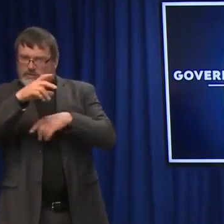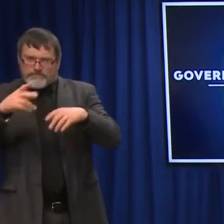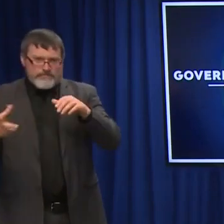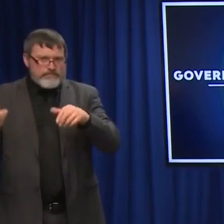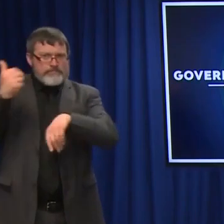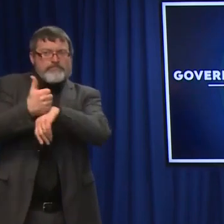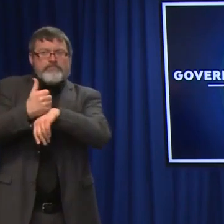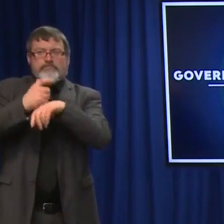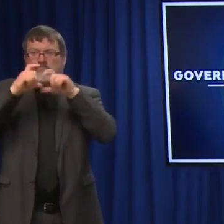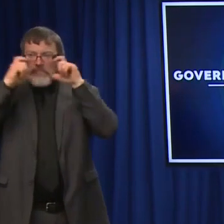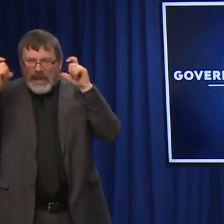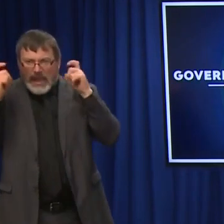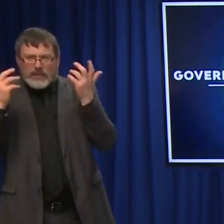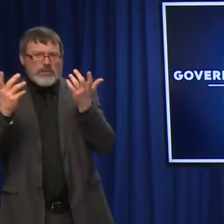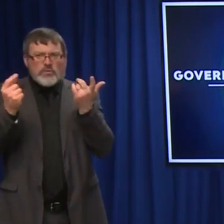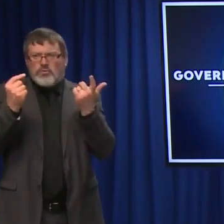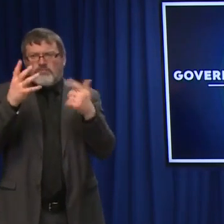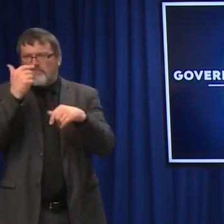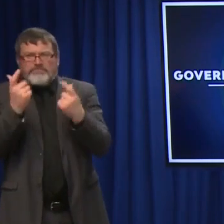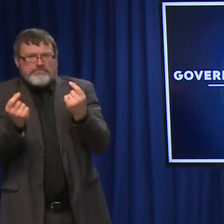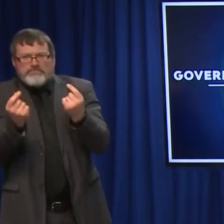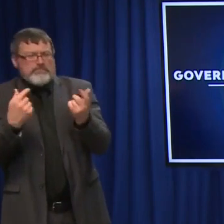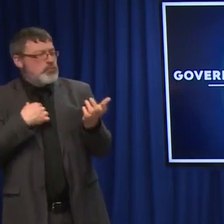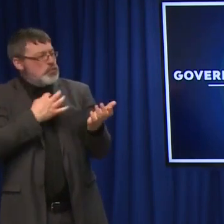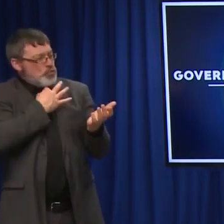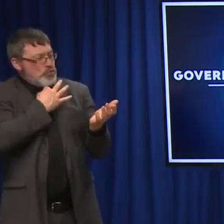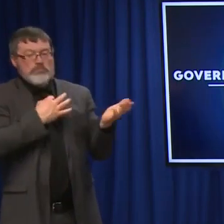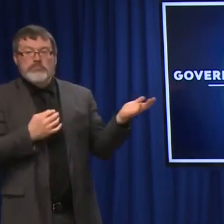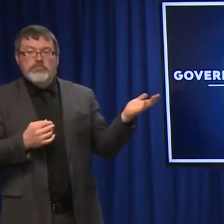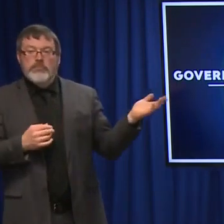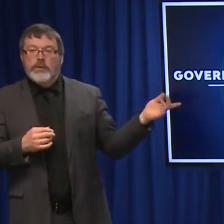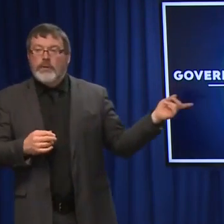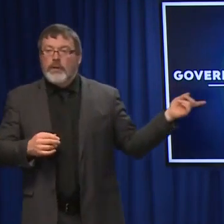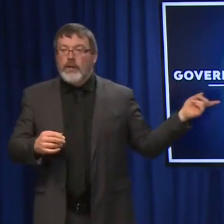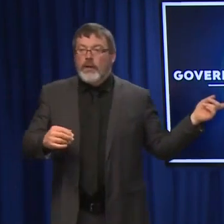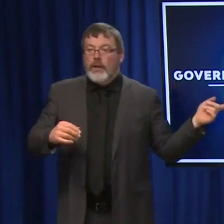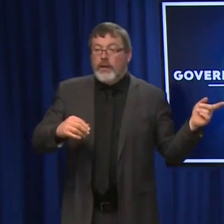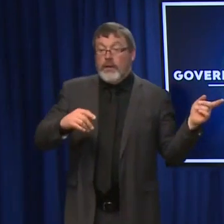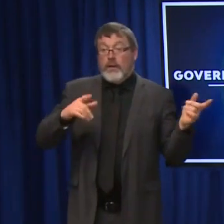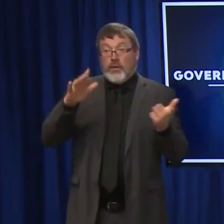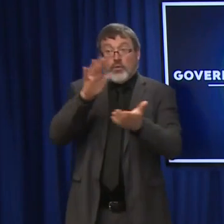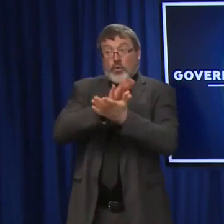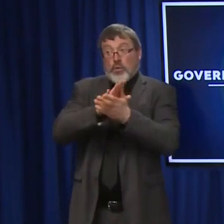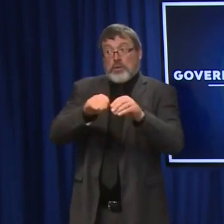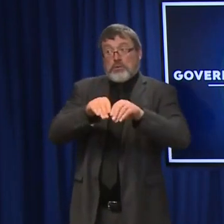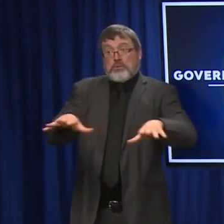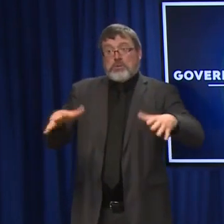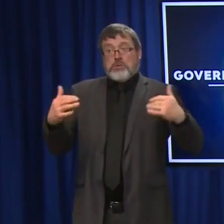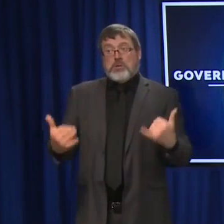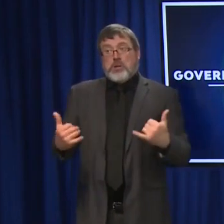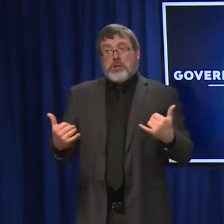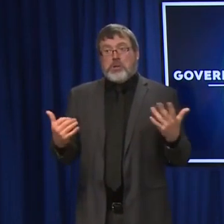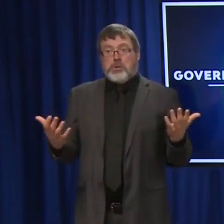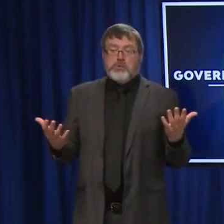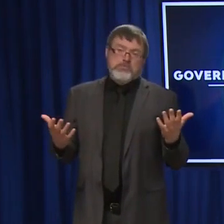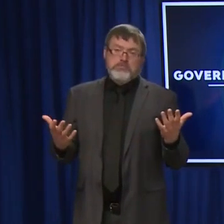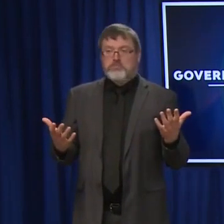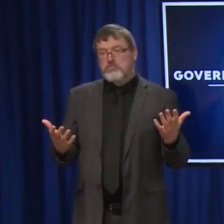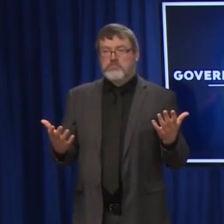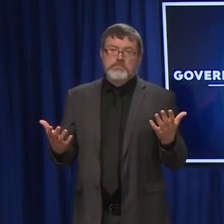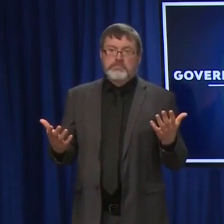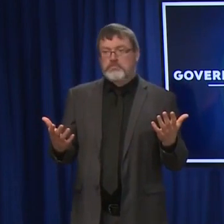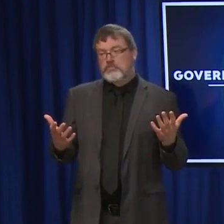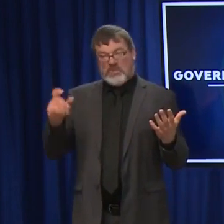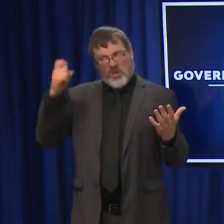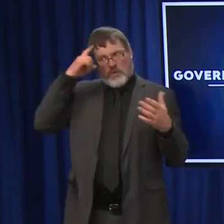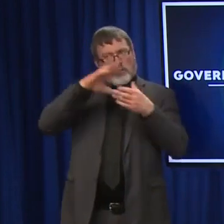out again like we're doing earlier on? So, again, the level of spread in school today is, you know, it tracks similarly with what we're seeing with COVID